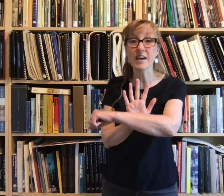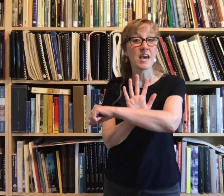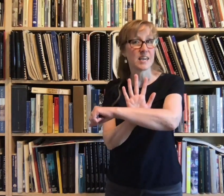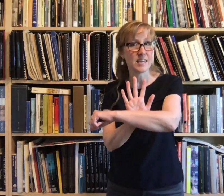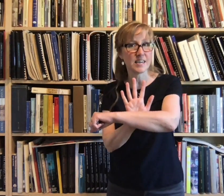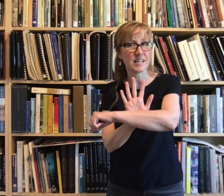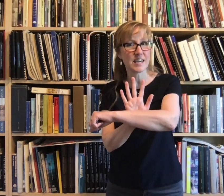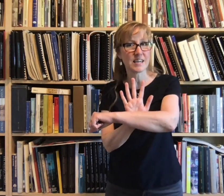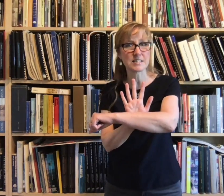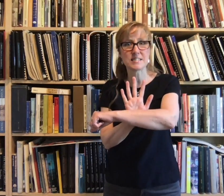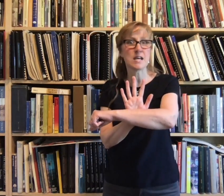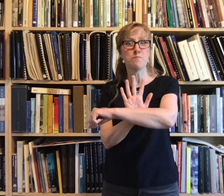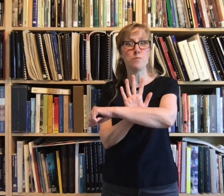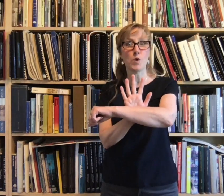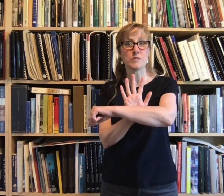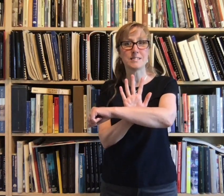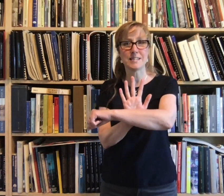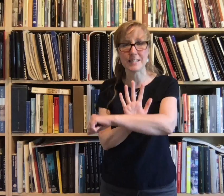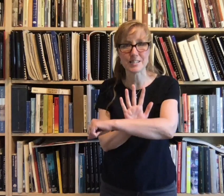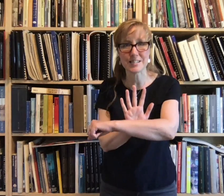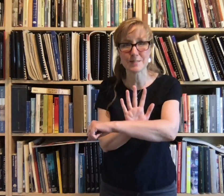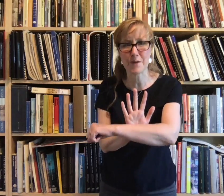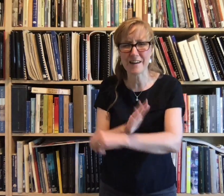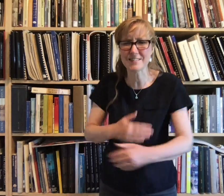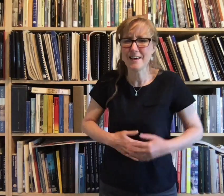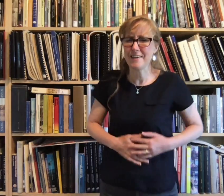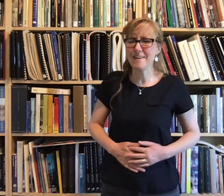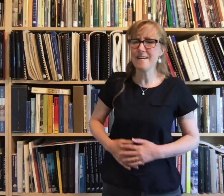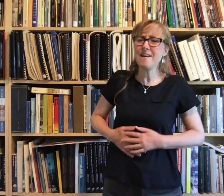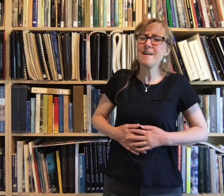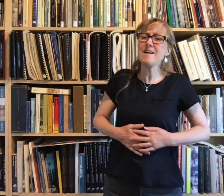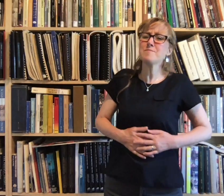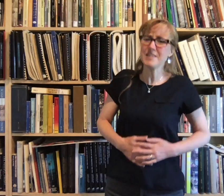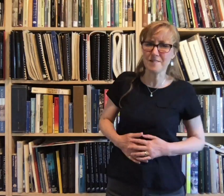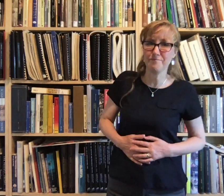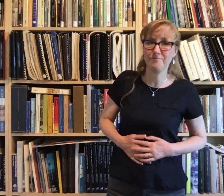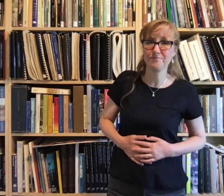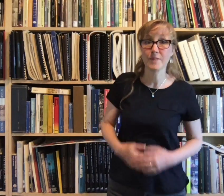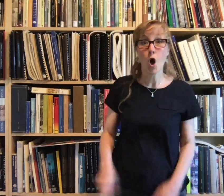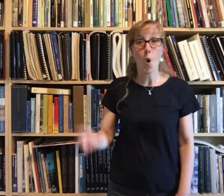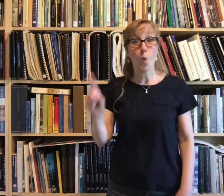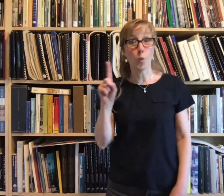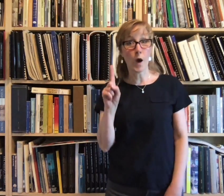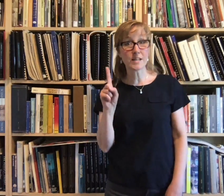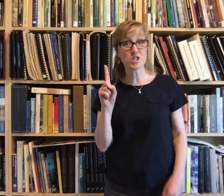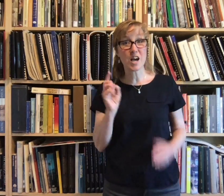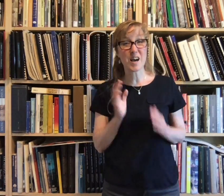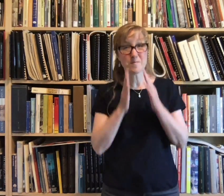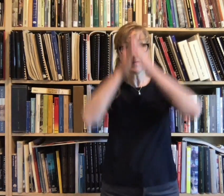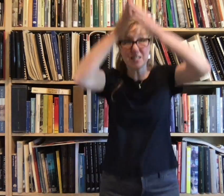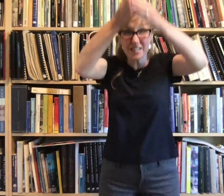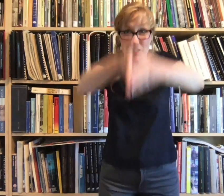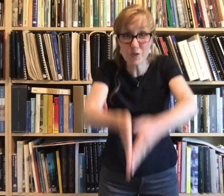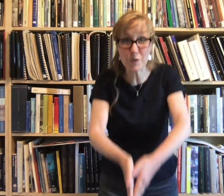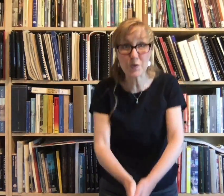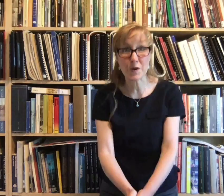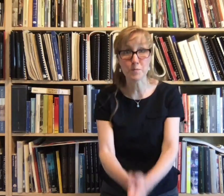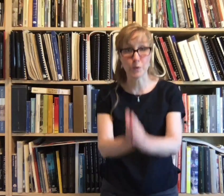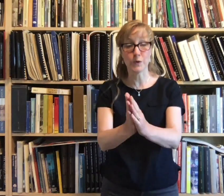eating some most delicious bugs. Yum, yum. One jumped into the pool